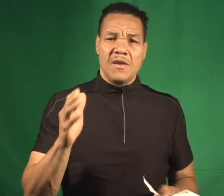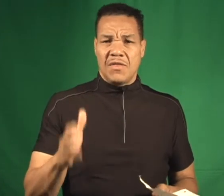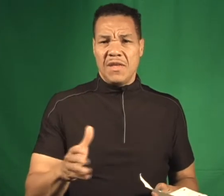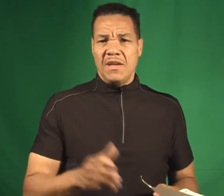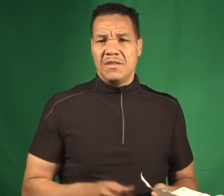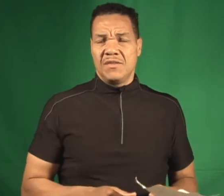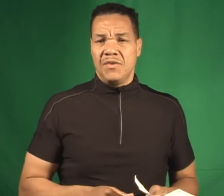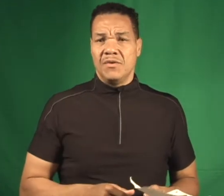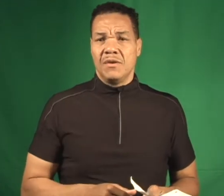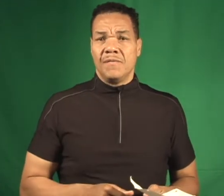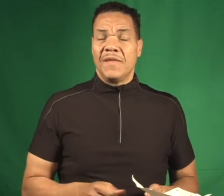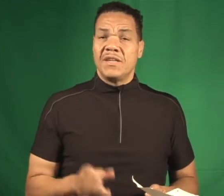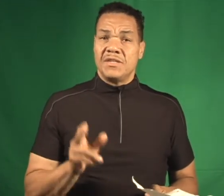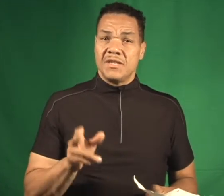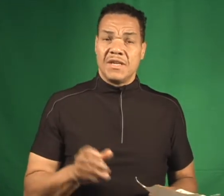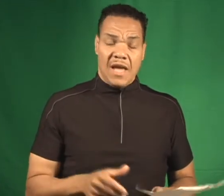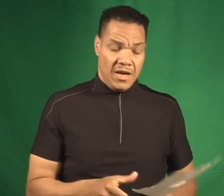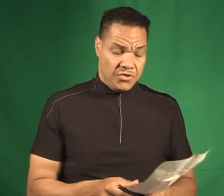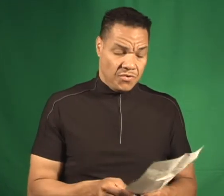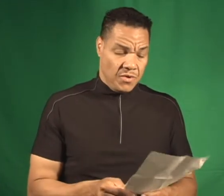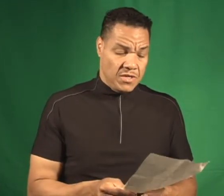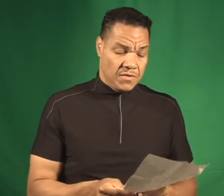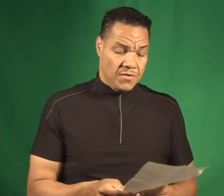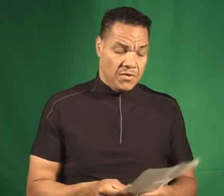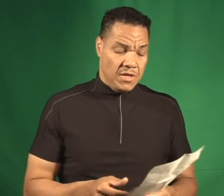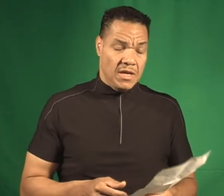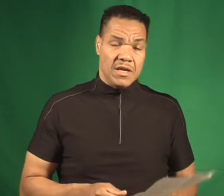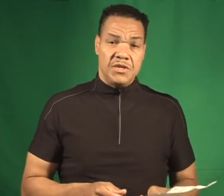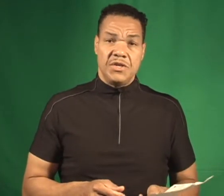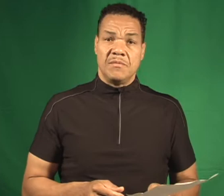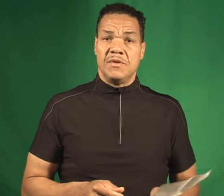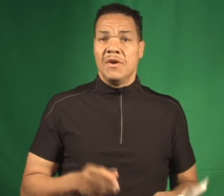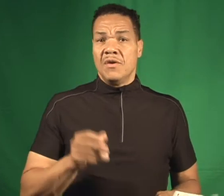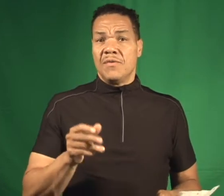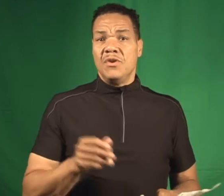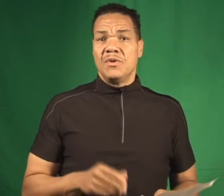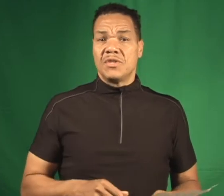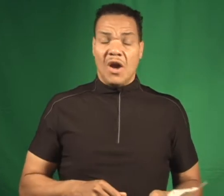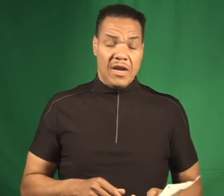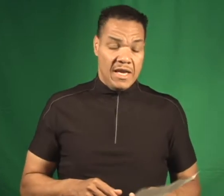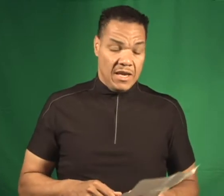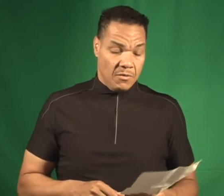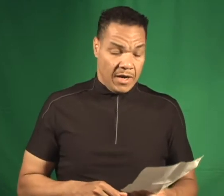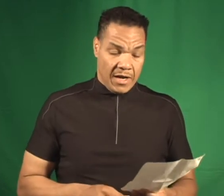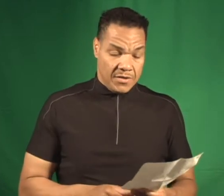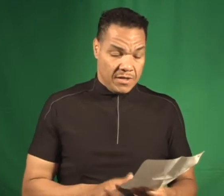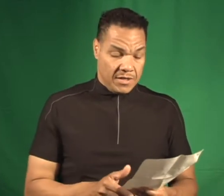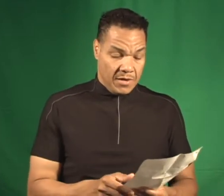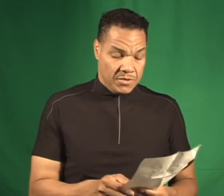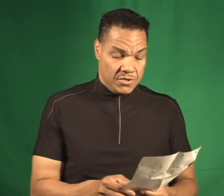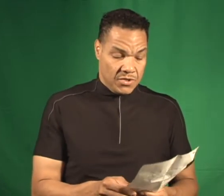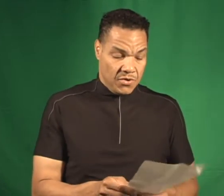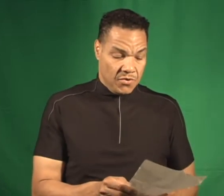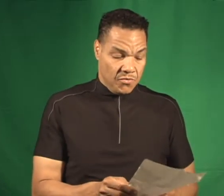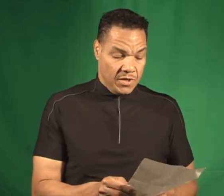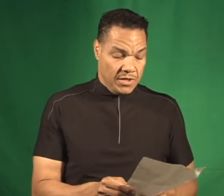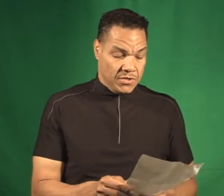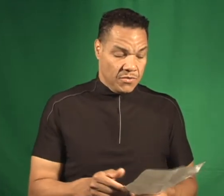things of you. That's just an extra reason for you to get in the gym. For you to start eating right. And I thought that that was so really so